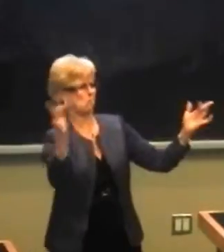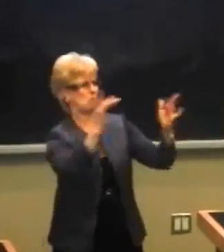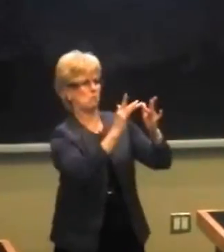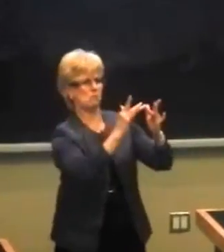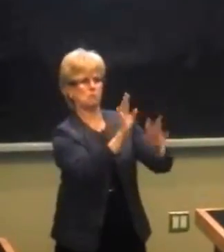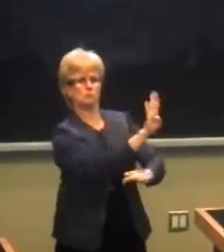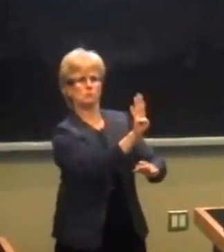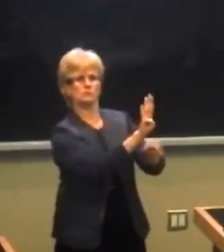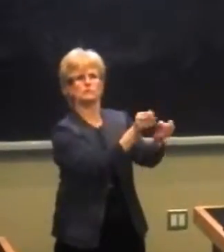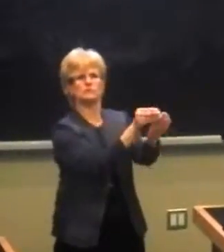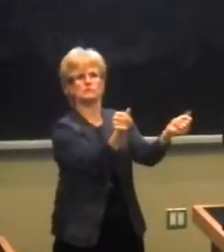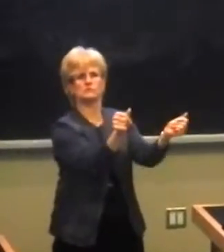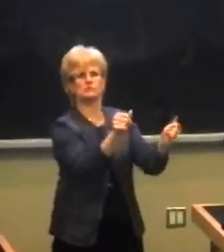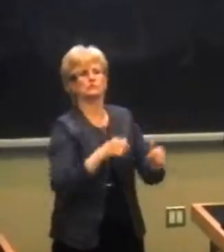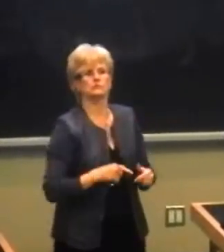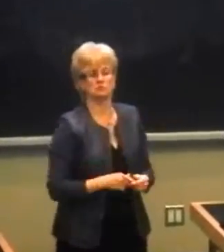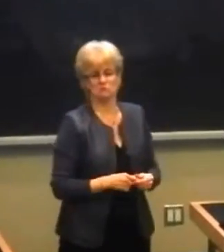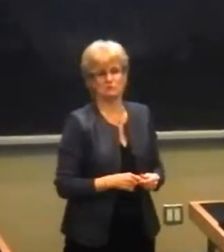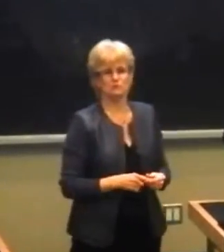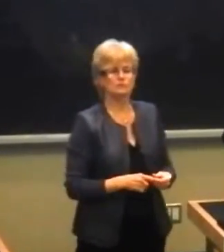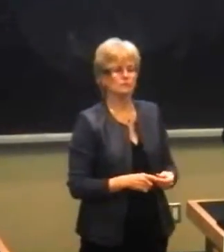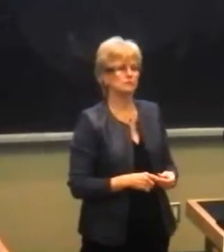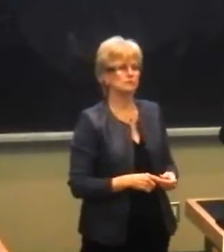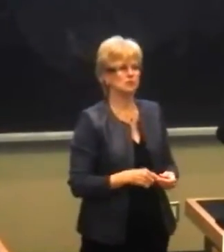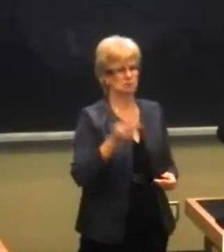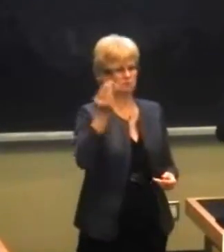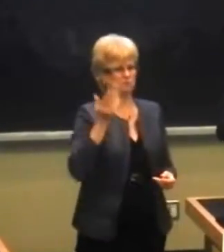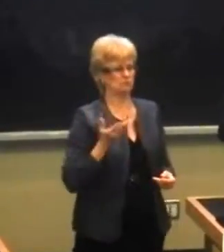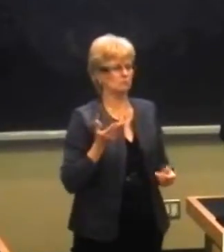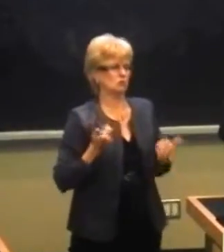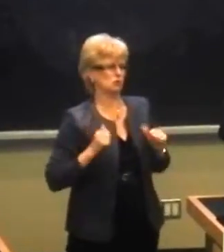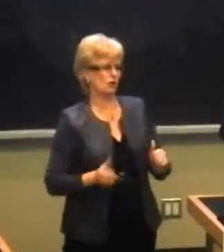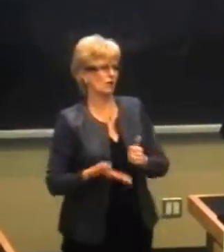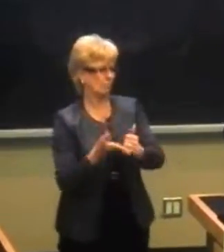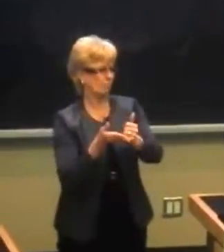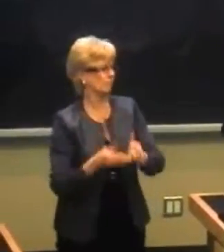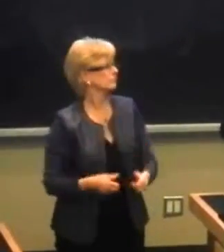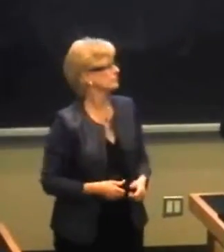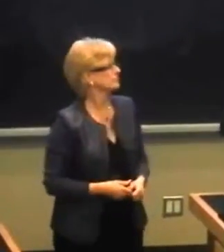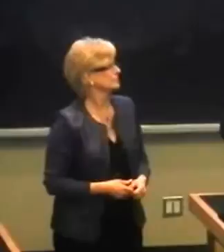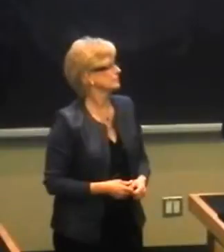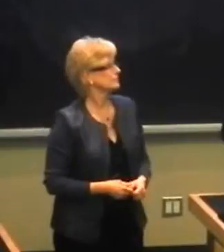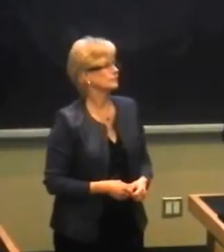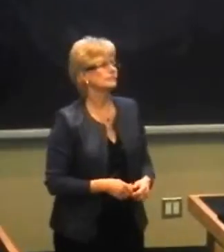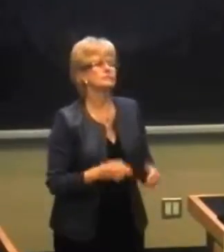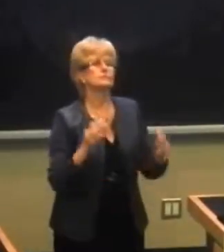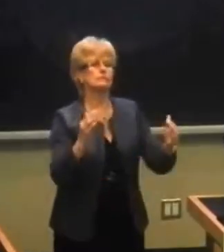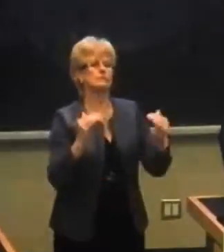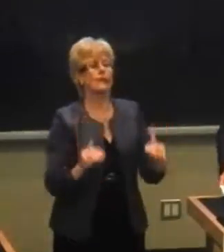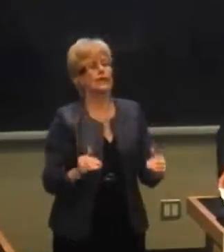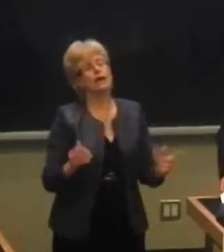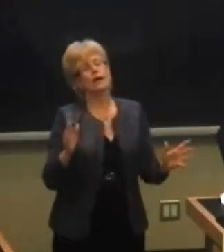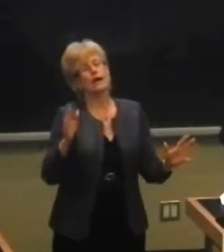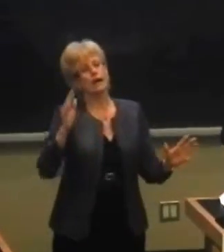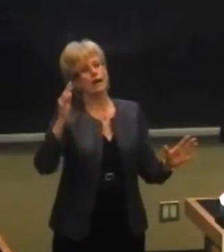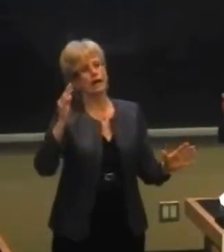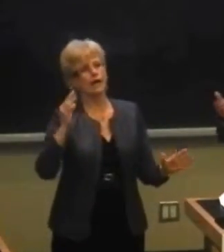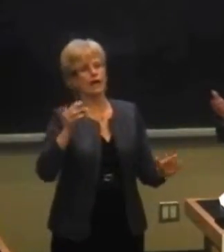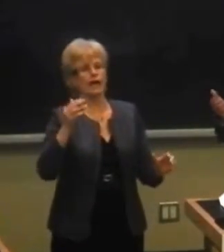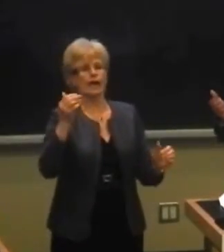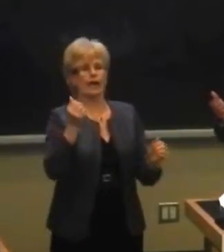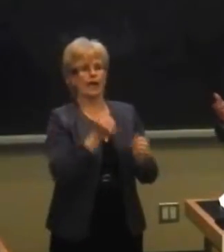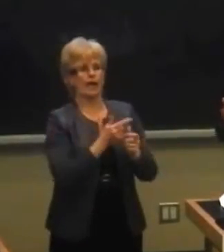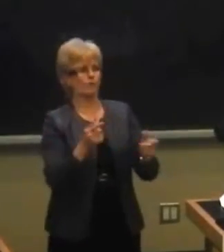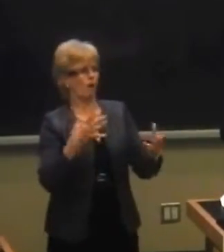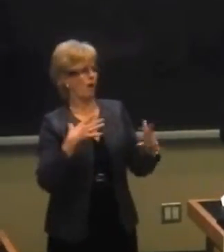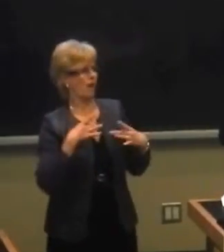staff over to help you out. So, you know, just let us know and try to be as helpful as possible. Finally, recognize that not everybody likes to come